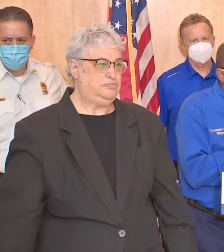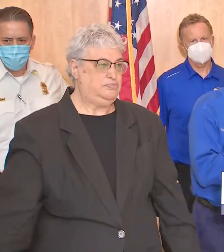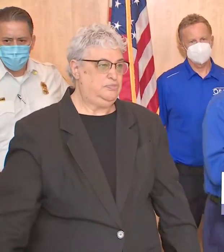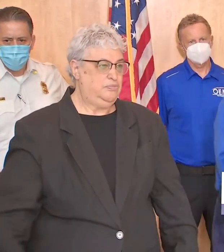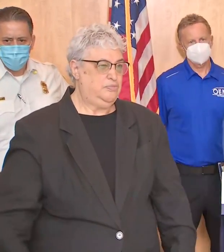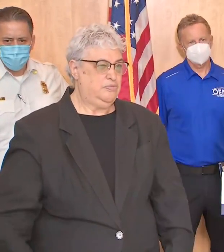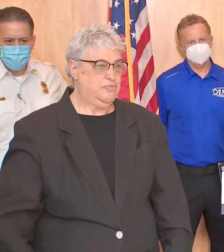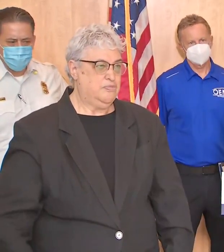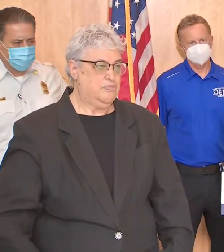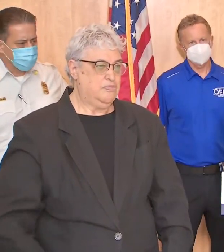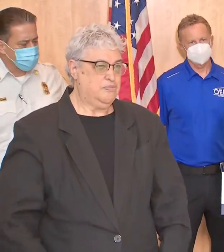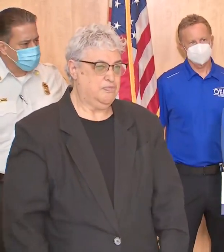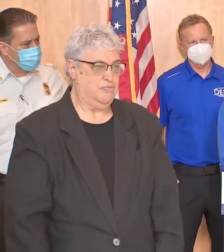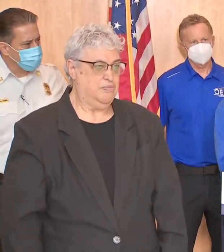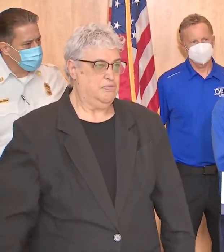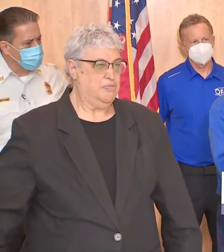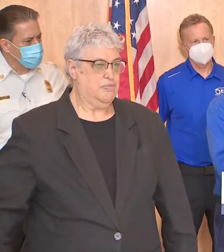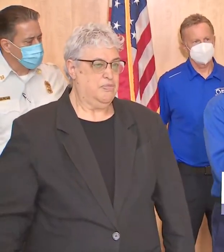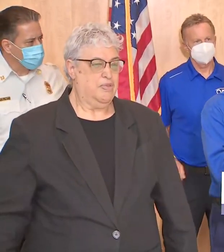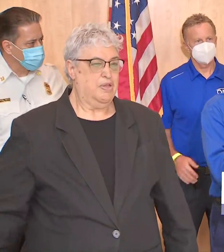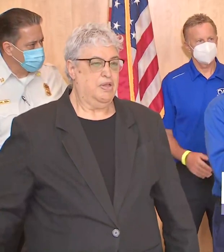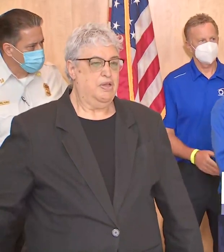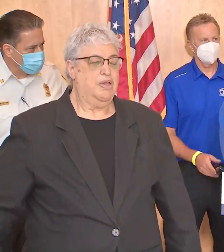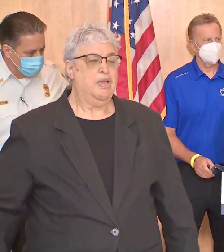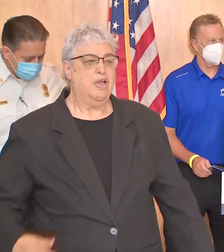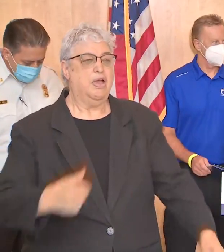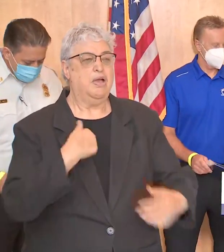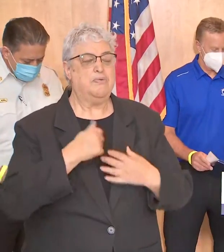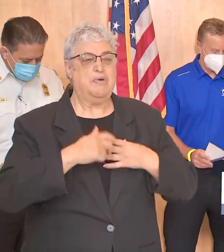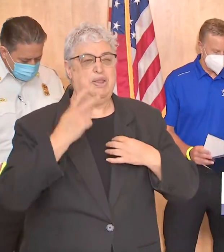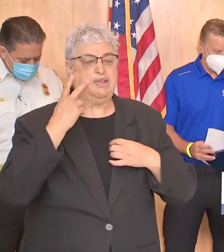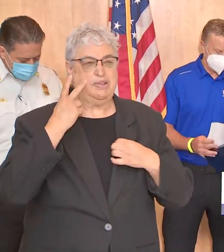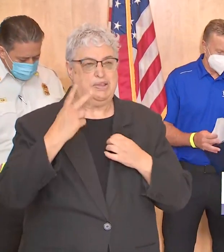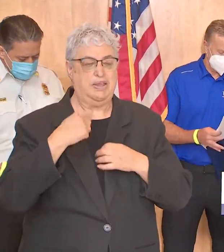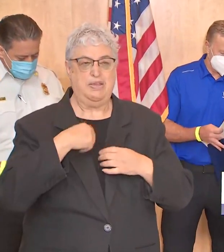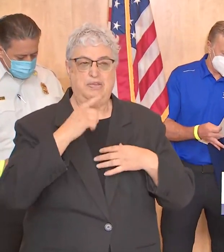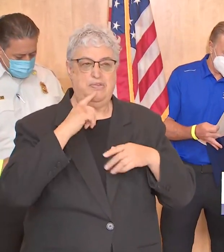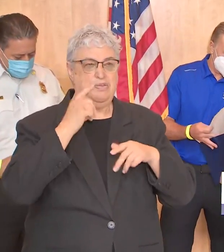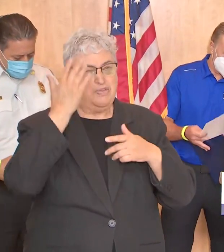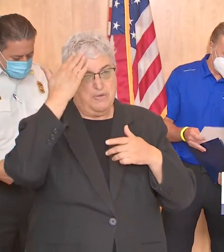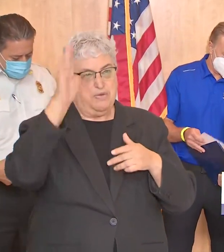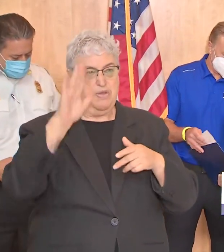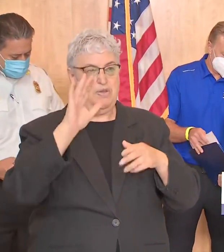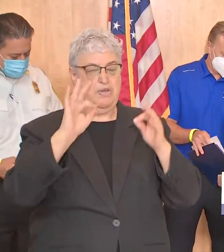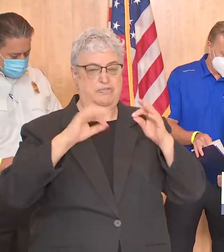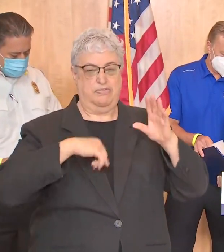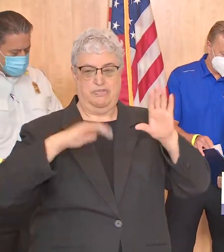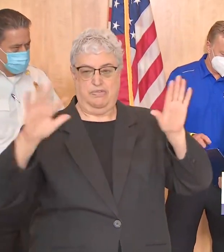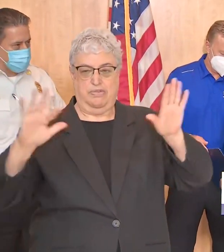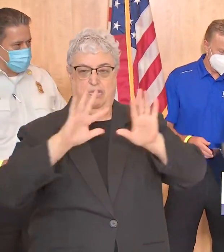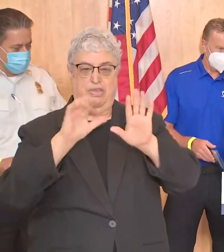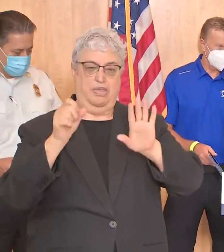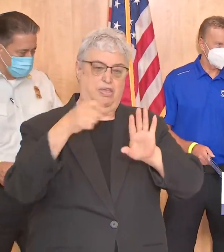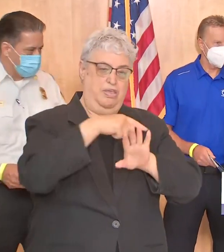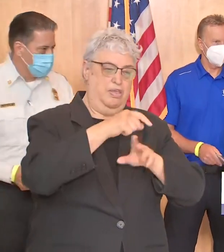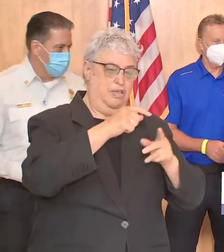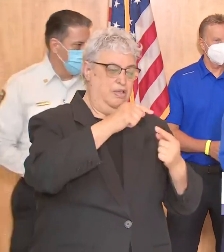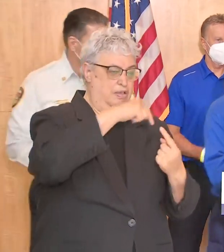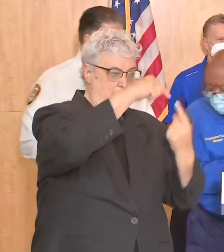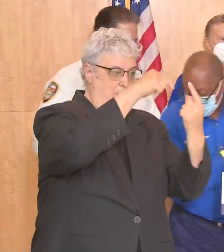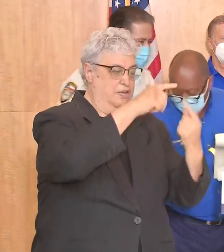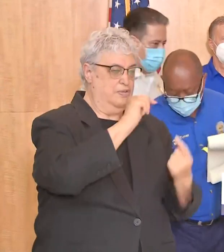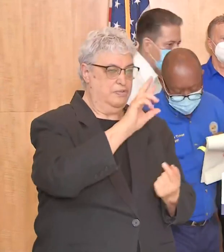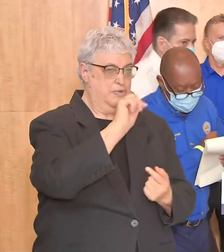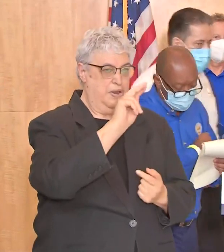and want to underscore the unpredictability or the spinoff from these from these storms so we need to be very much ready uh chief penya with fire